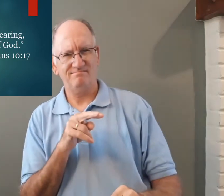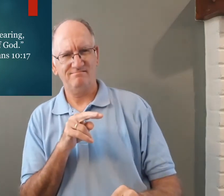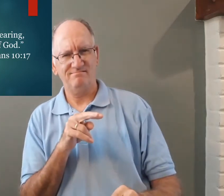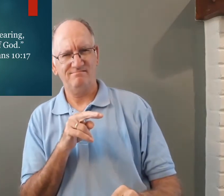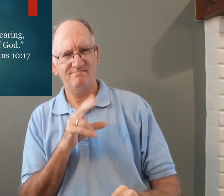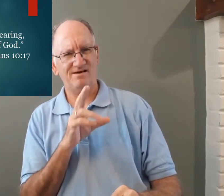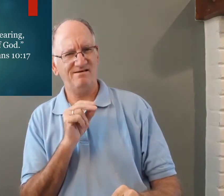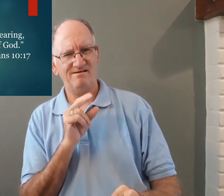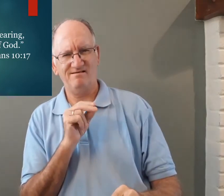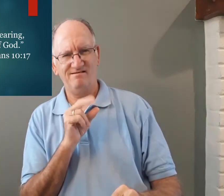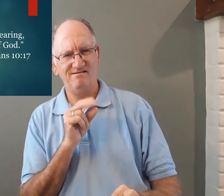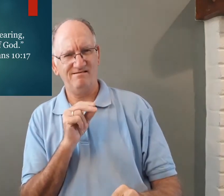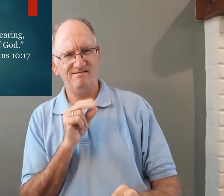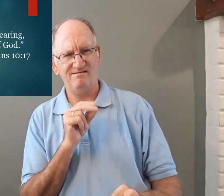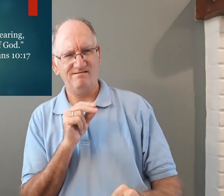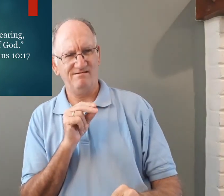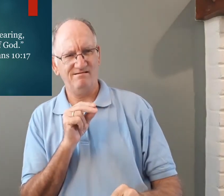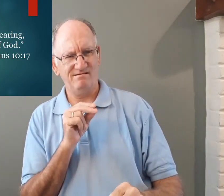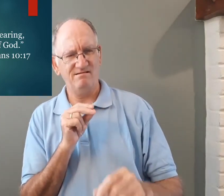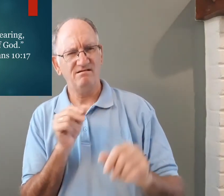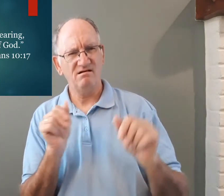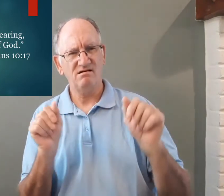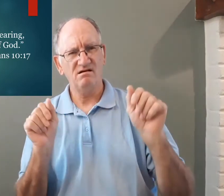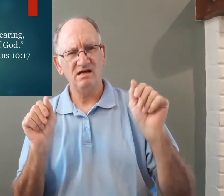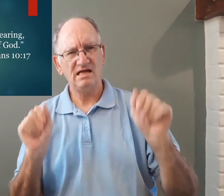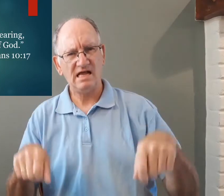I looked at this person and I said no